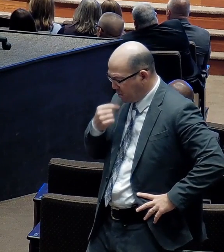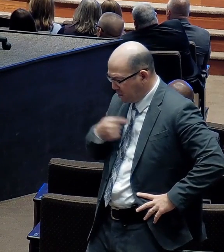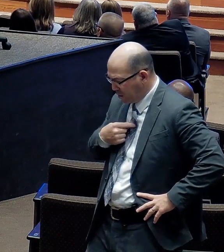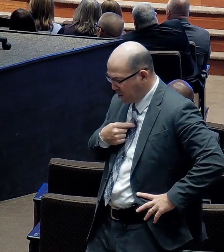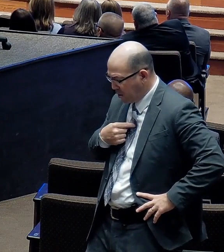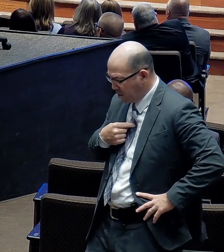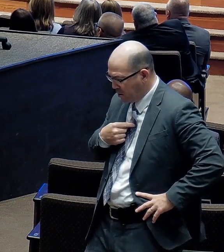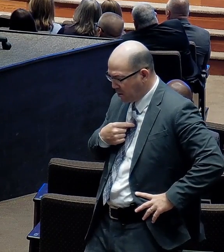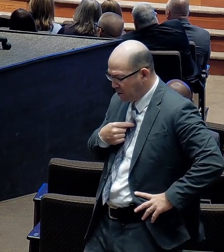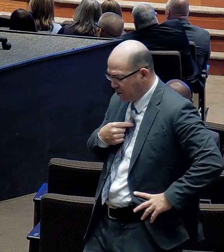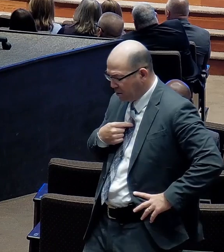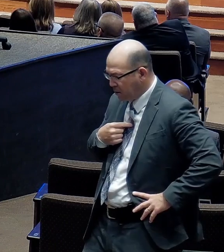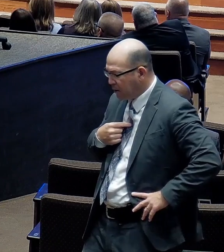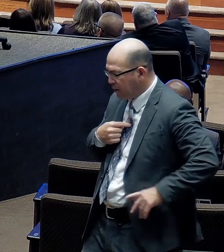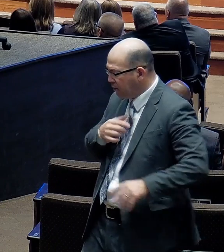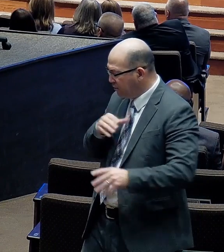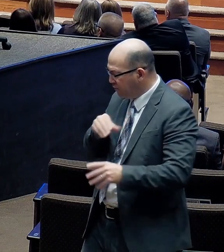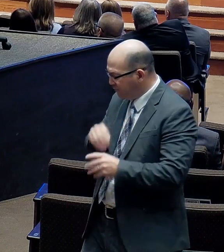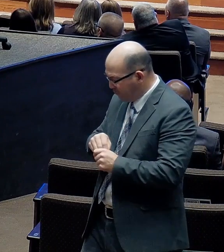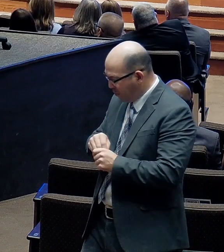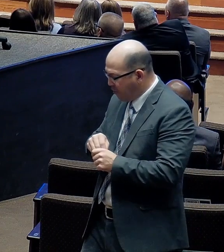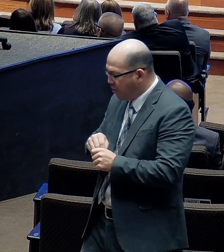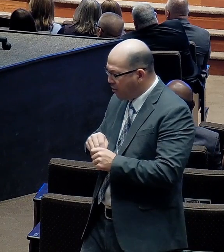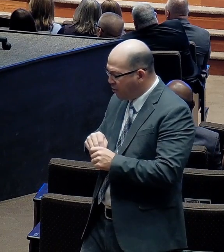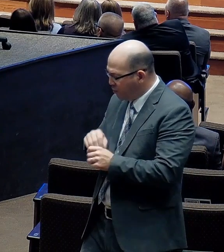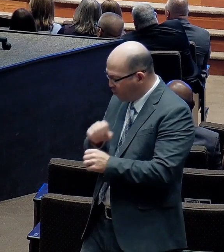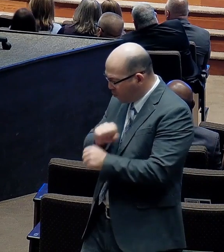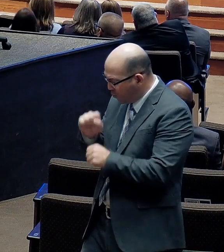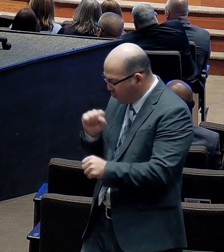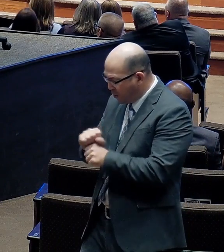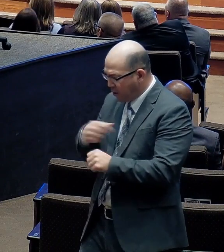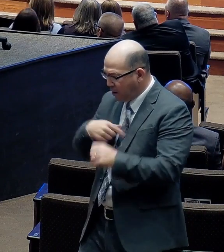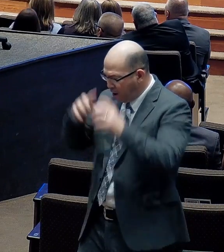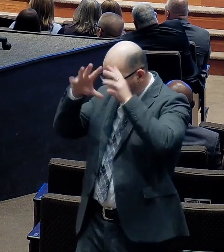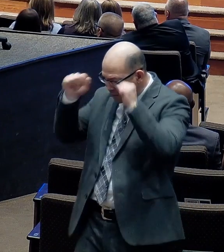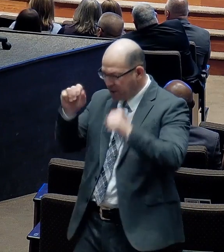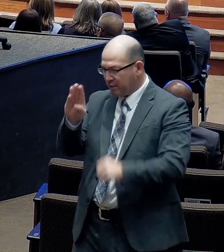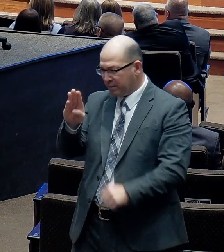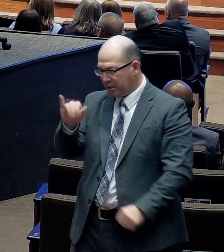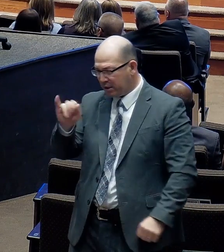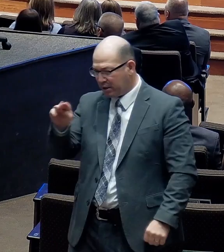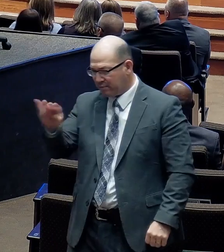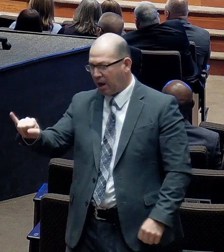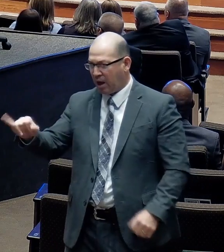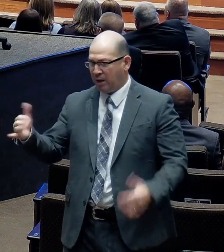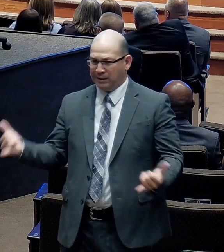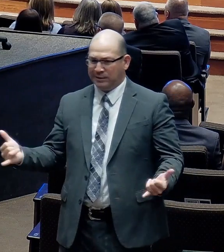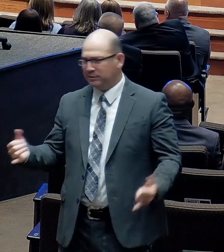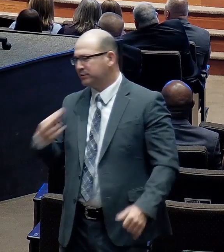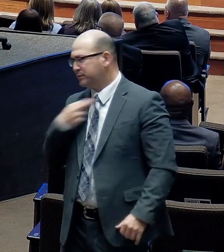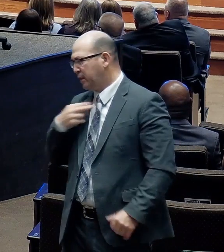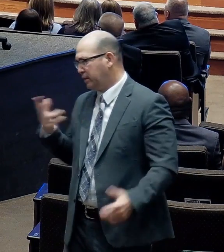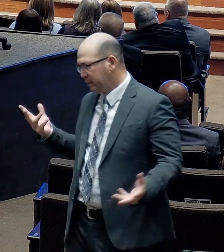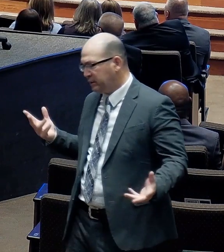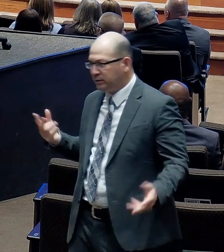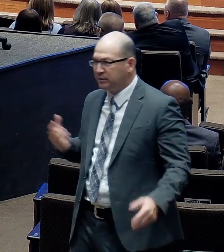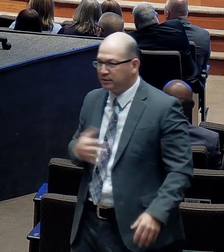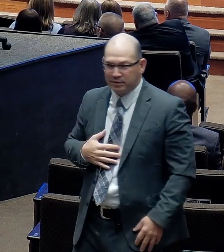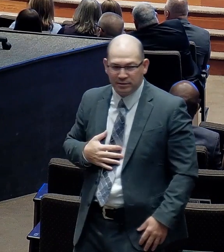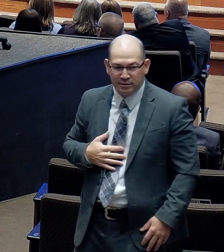I'm the president. And general director. Of Baptist International Missions. Okay. And. But I was honored. That he would even ask me.